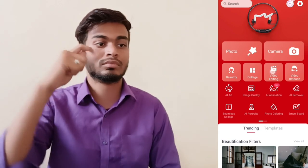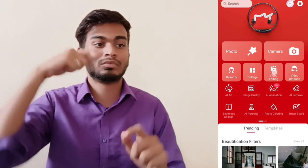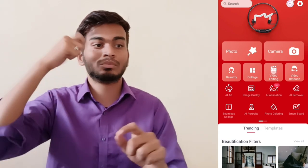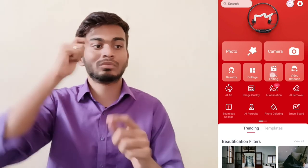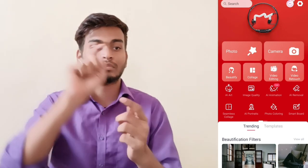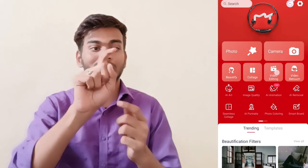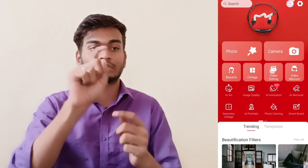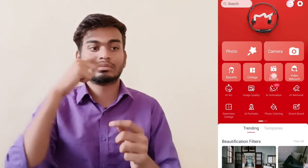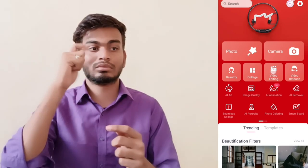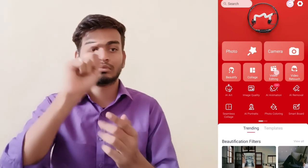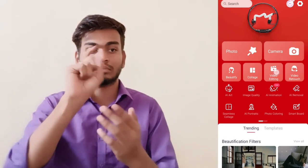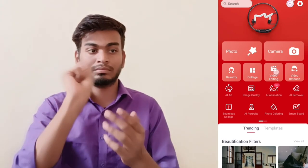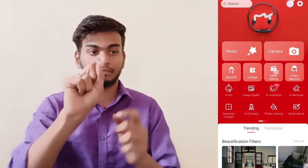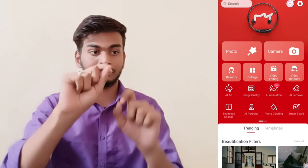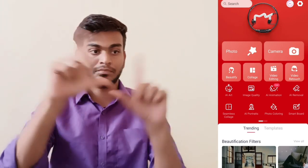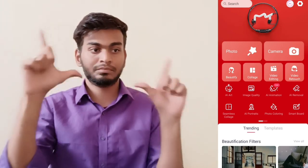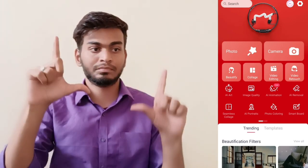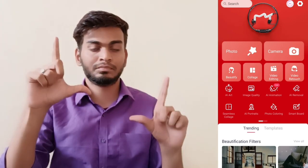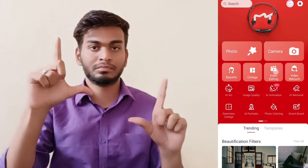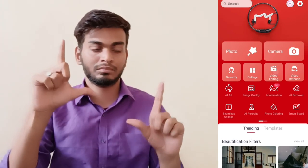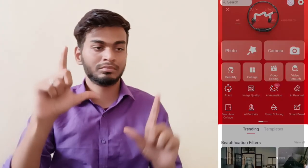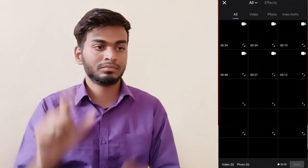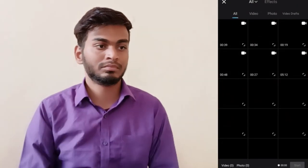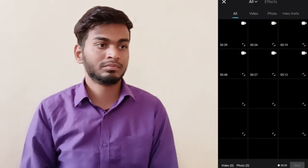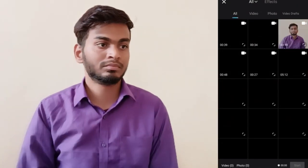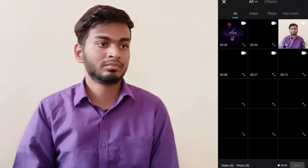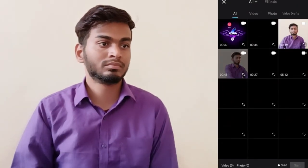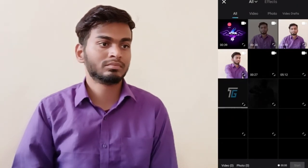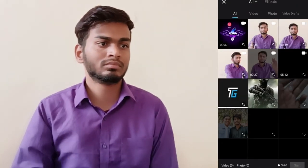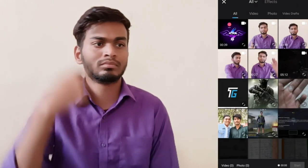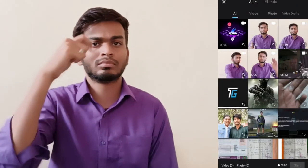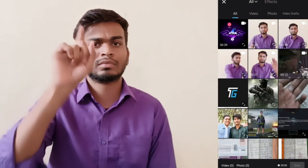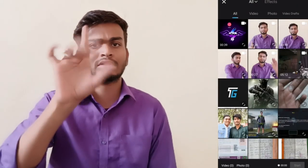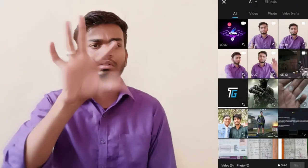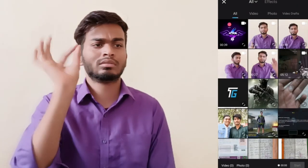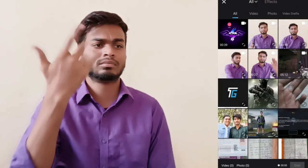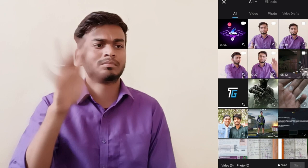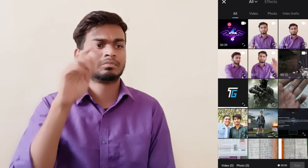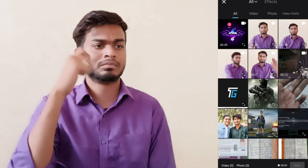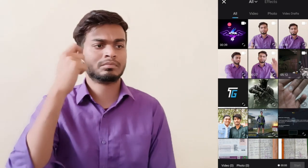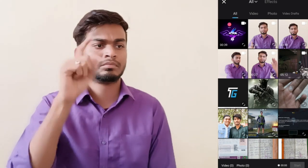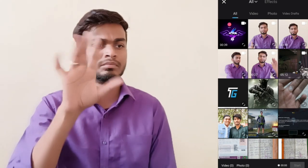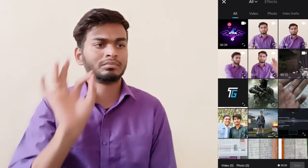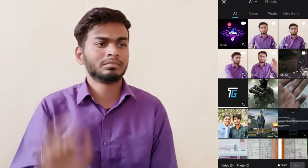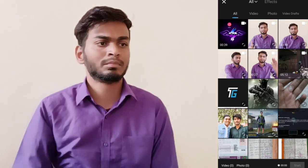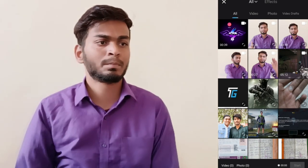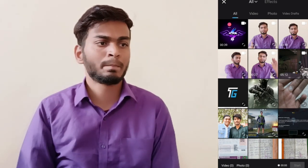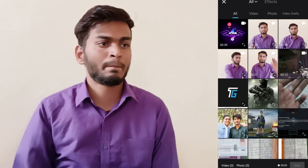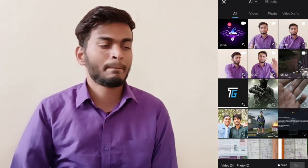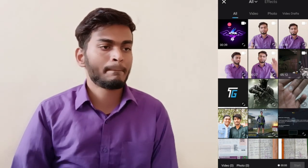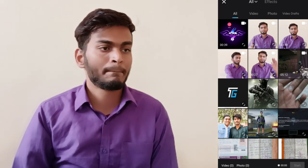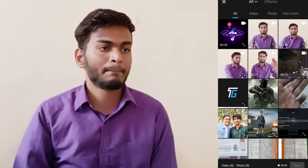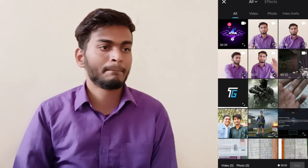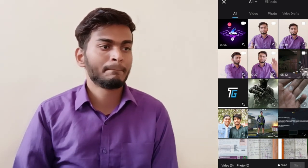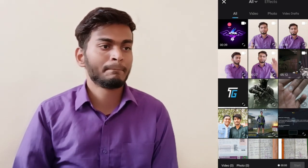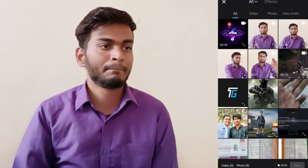in description link click you remember when it